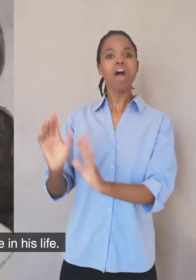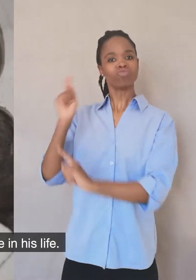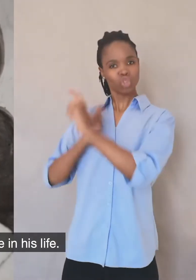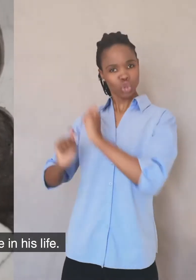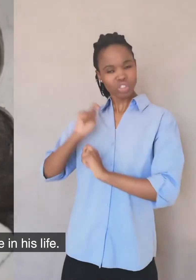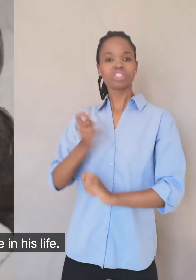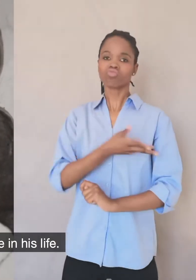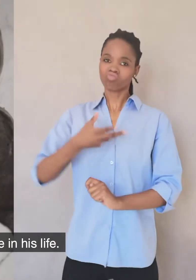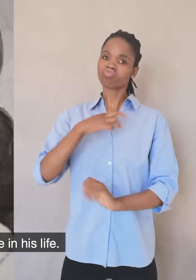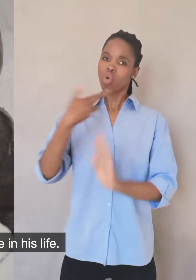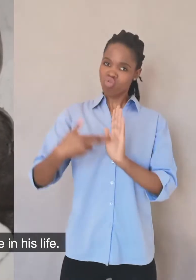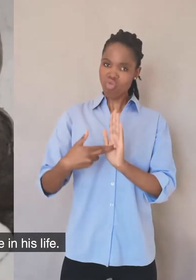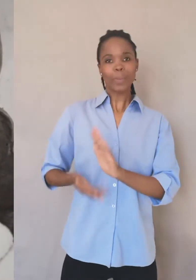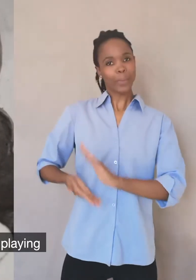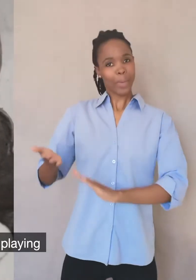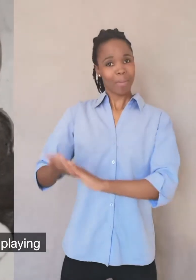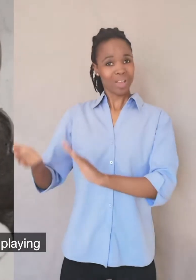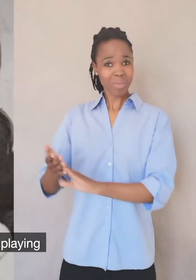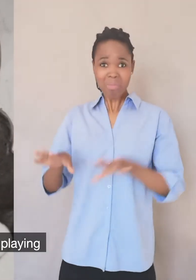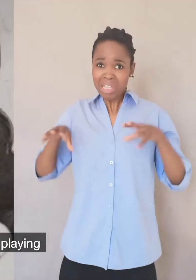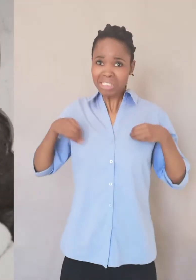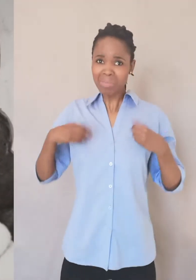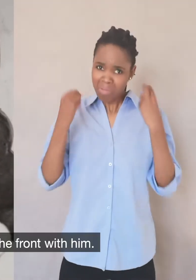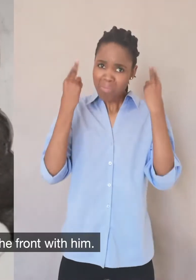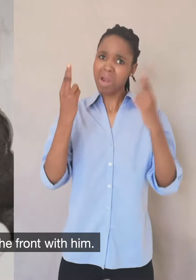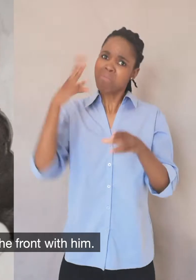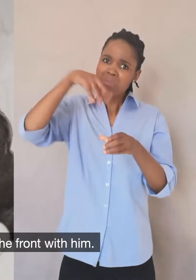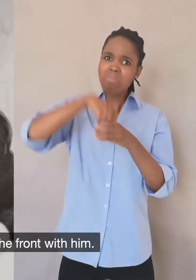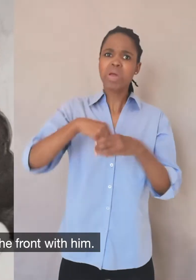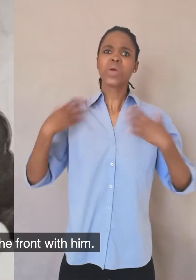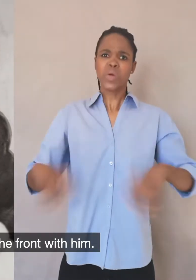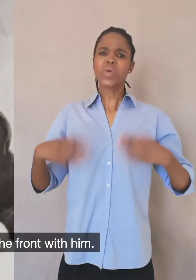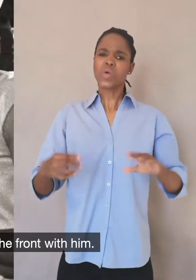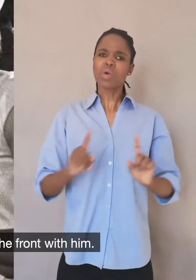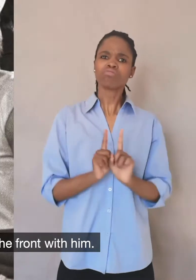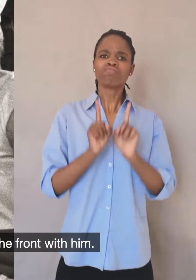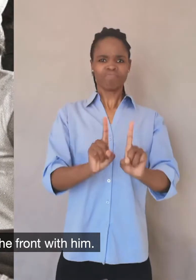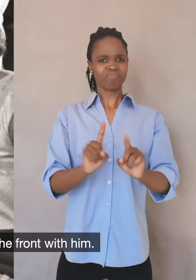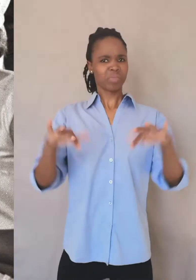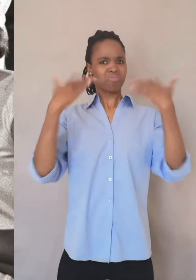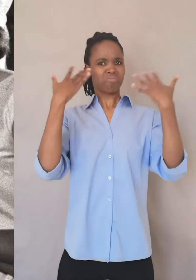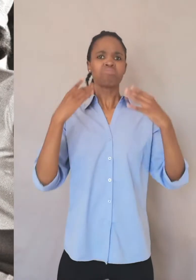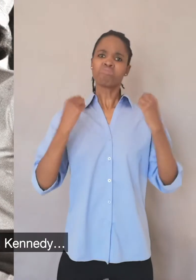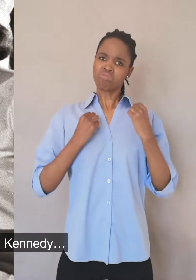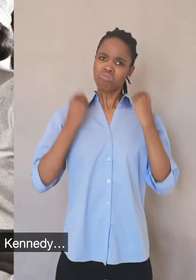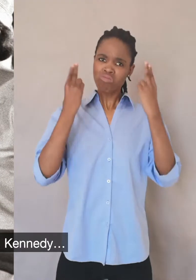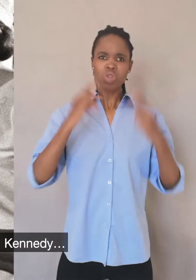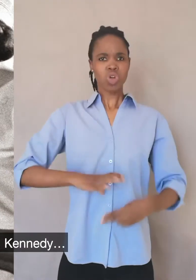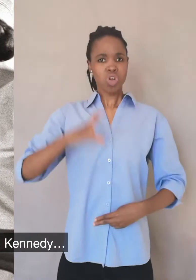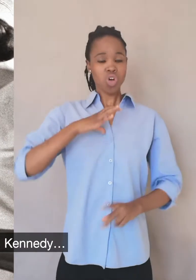female role in his life. But she ended up playing vital roles in areas. She stood in the front with him. She took calls from John